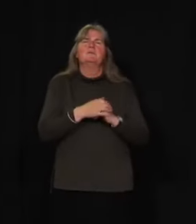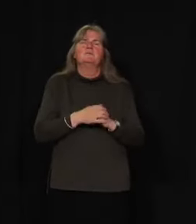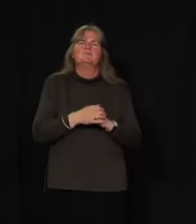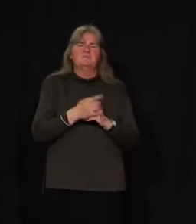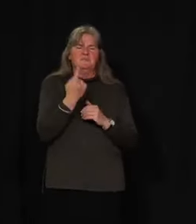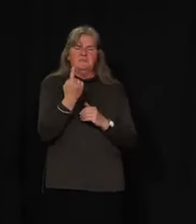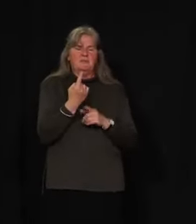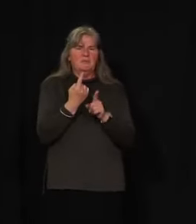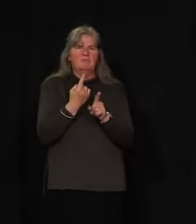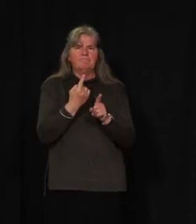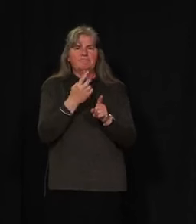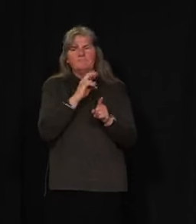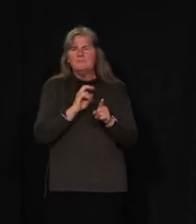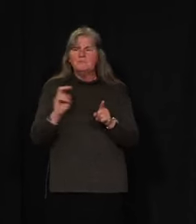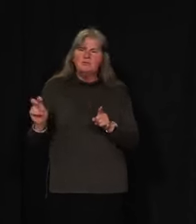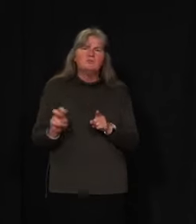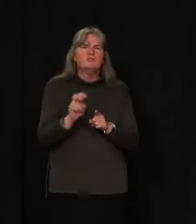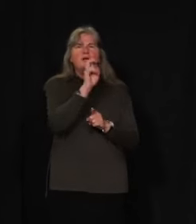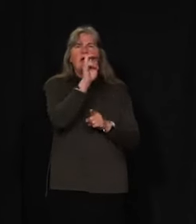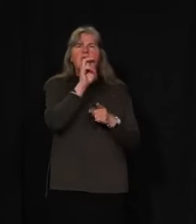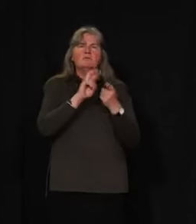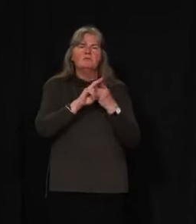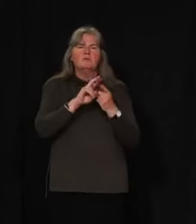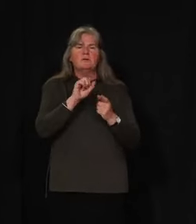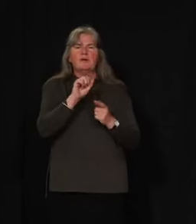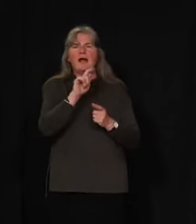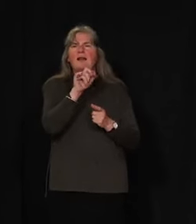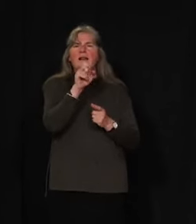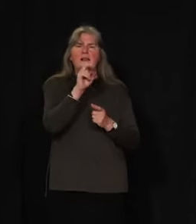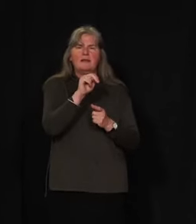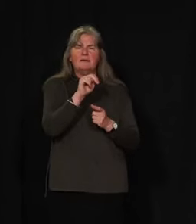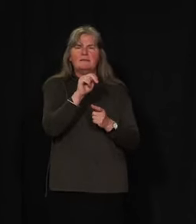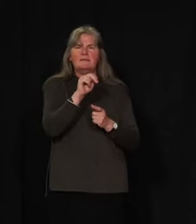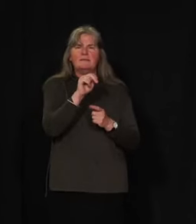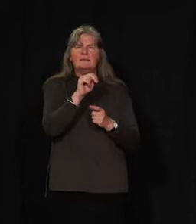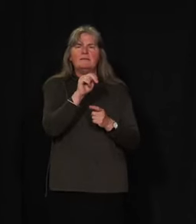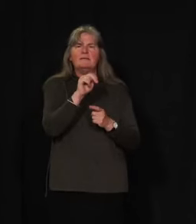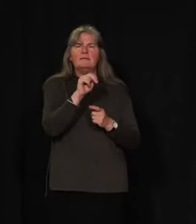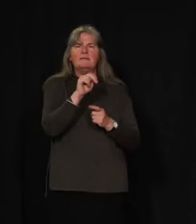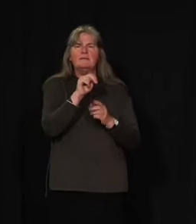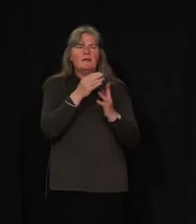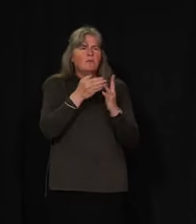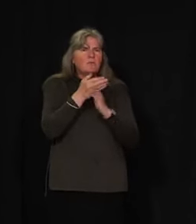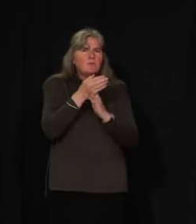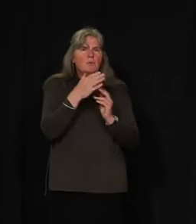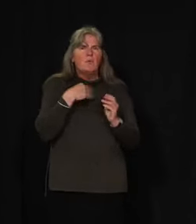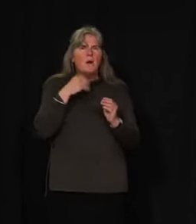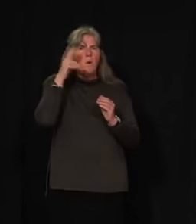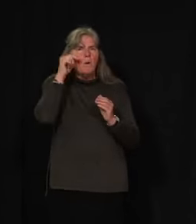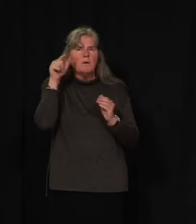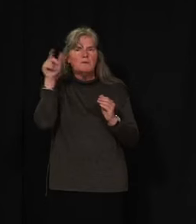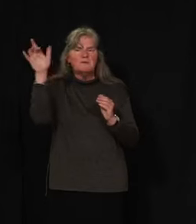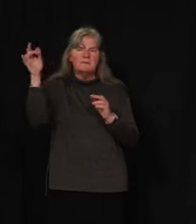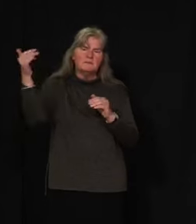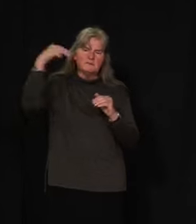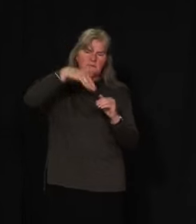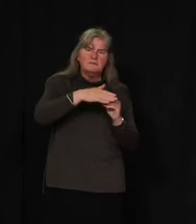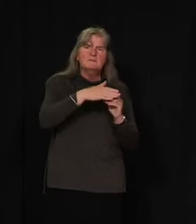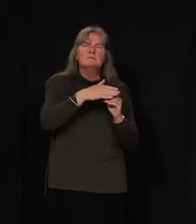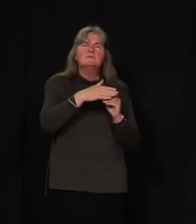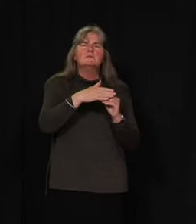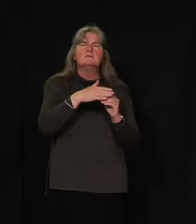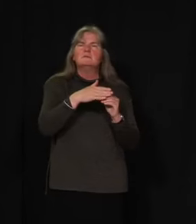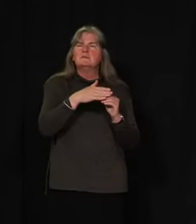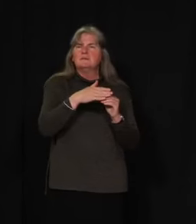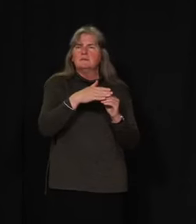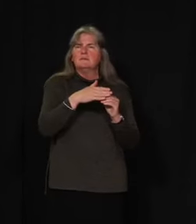someone who travelled into Atlin, travelled through Whitehorse, which is of course the way to get to Atlin,